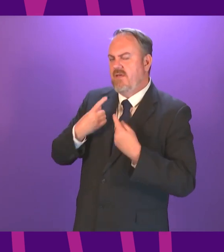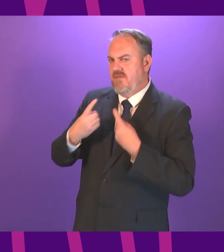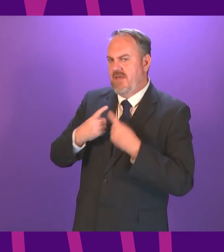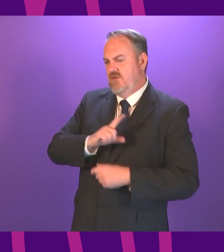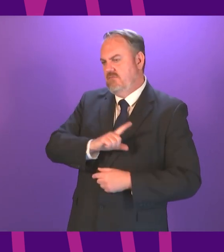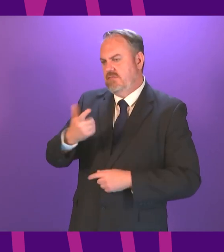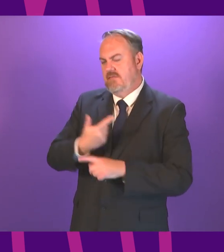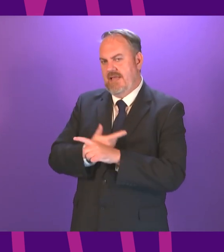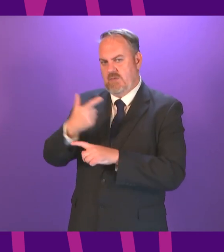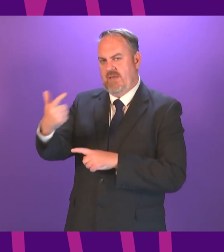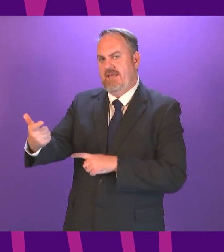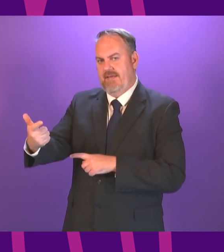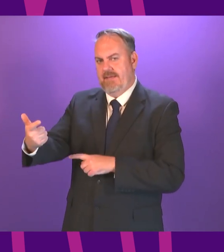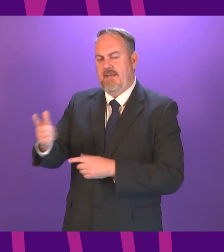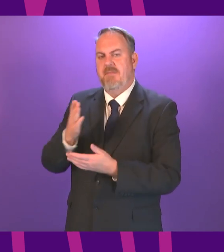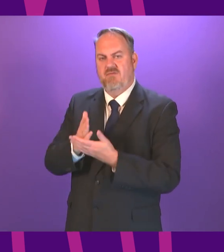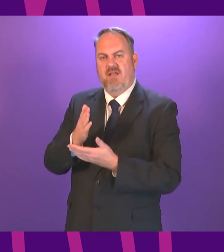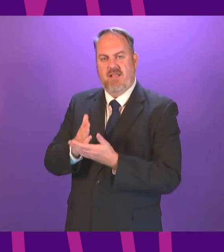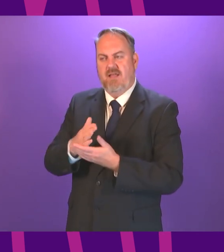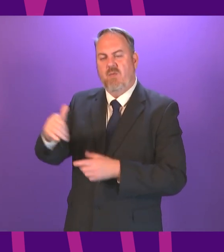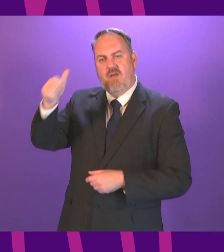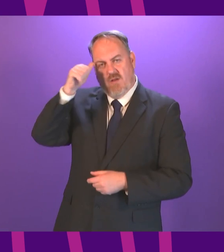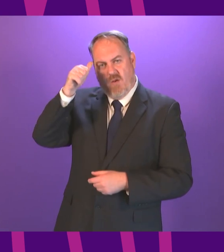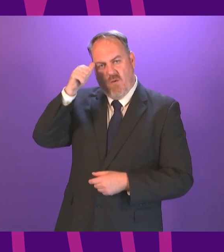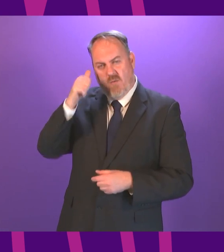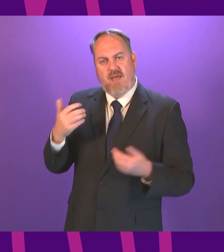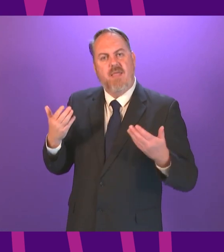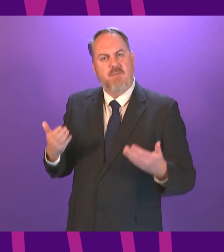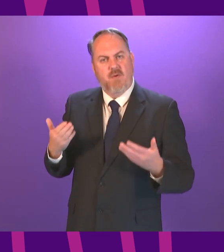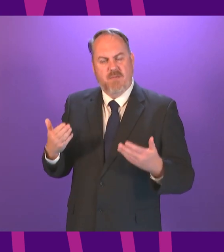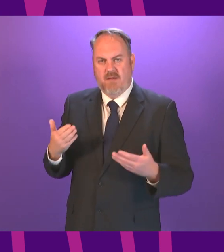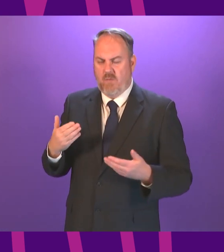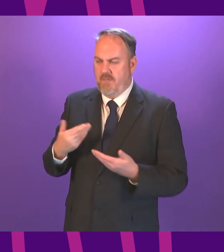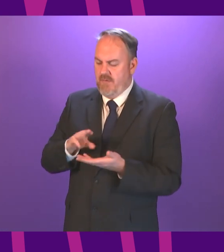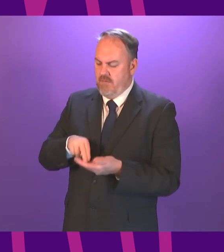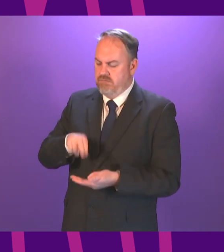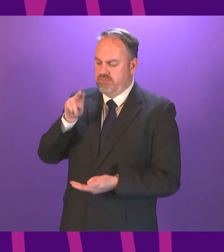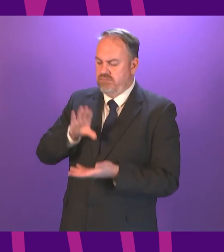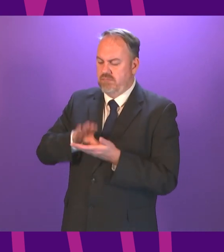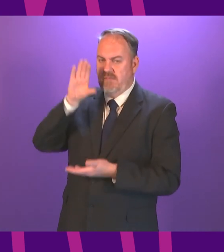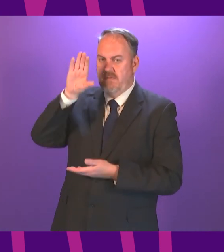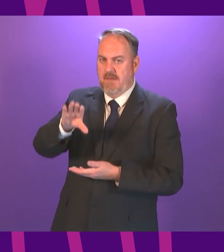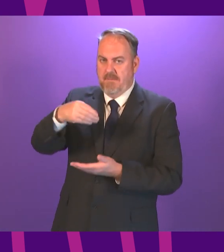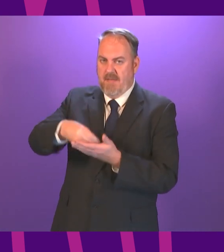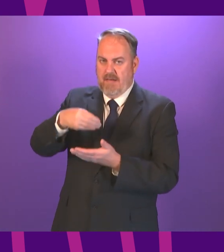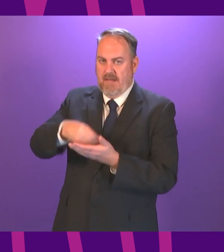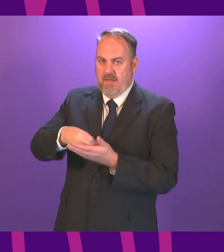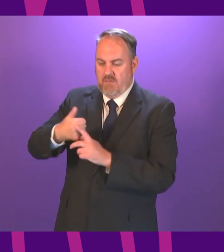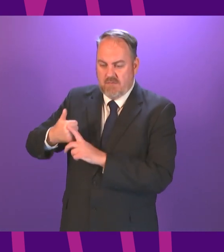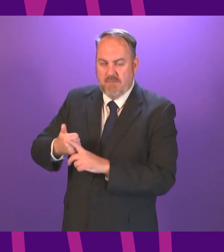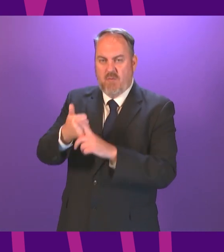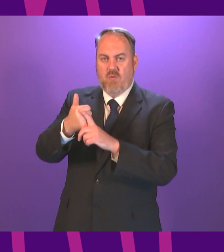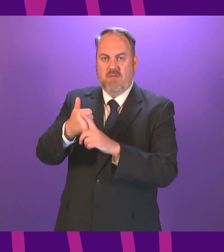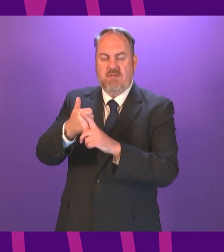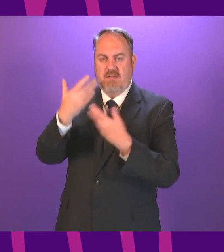next week but it has already been said of course we are putting a significant amount of money into education recovery